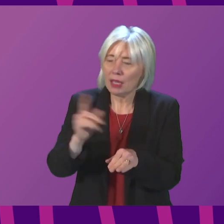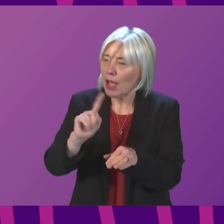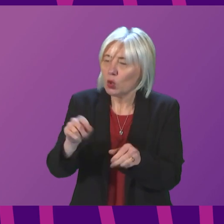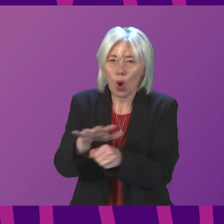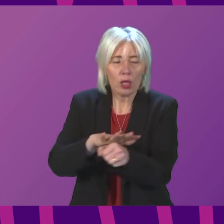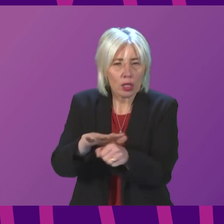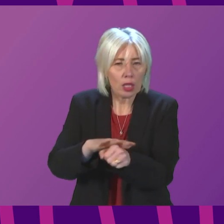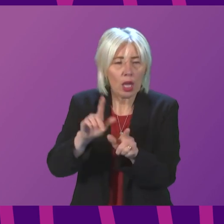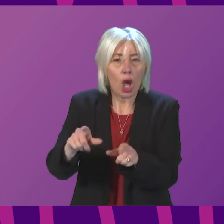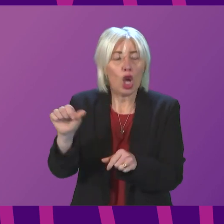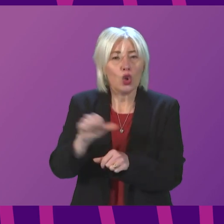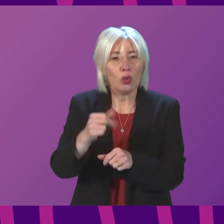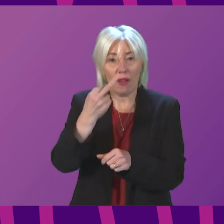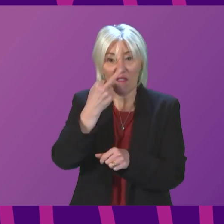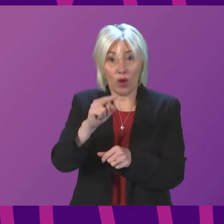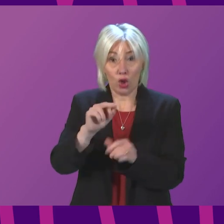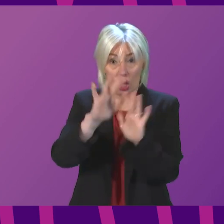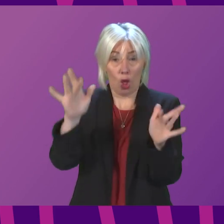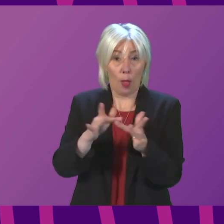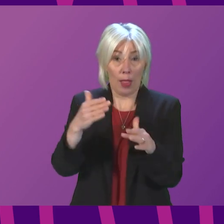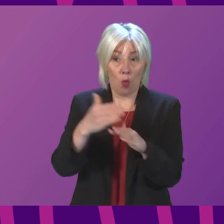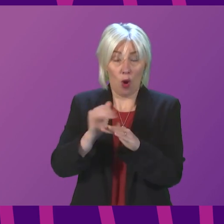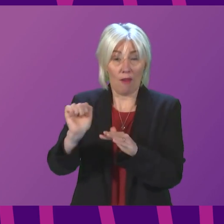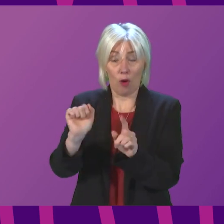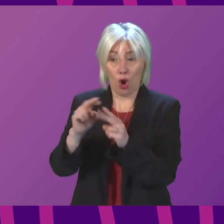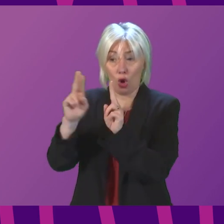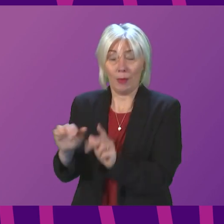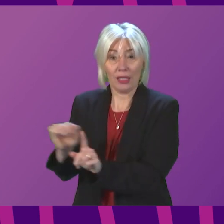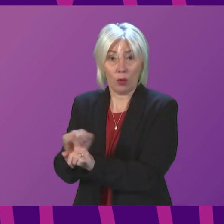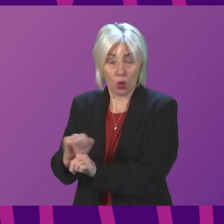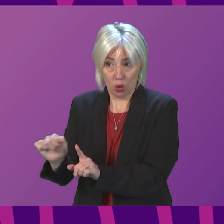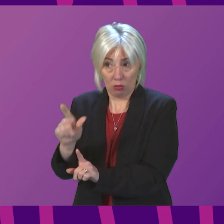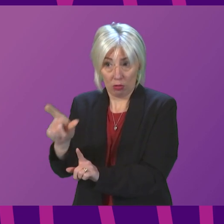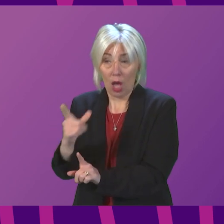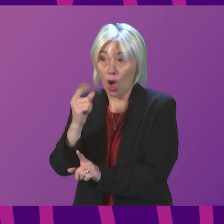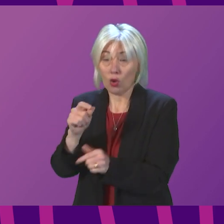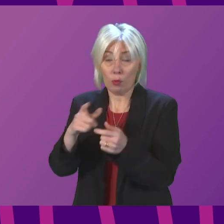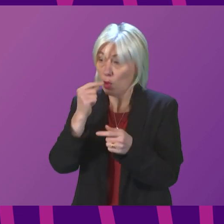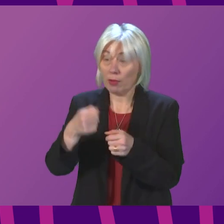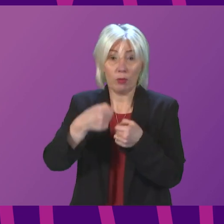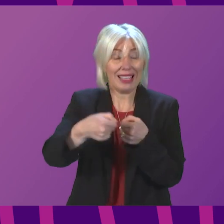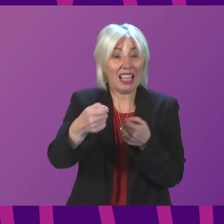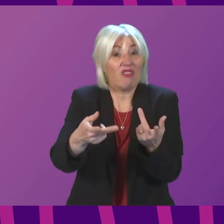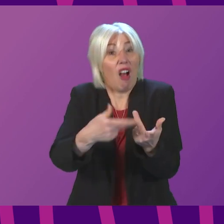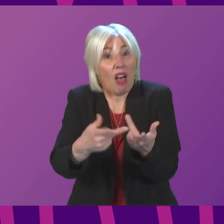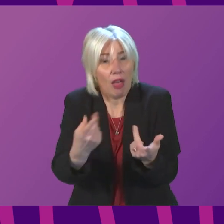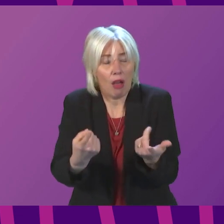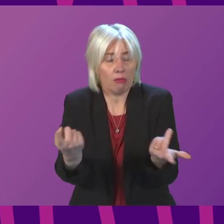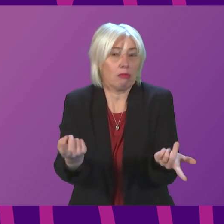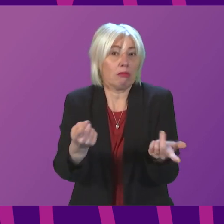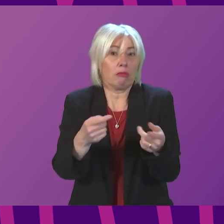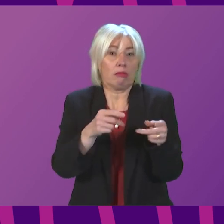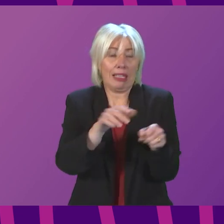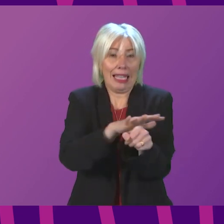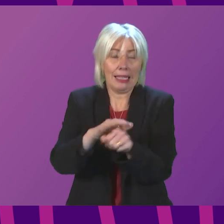And should this virtual model work for domestic abuse cases, might there be the flexibility for it to be extended to other types of cases where victims have